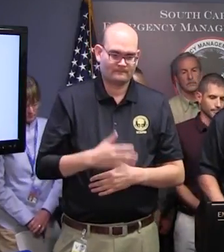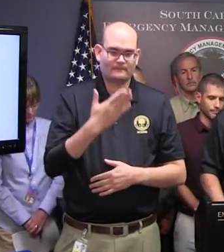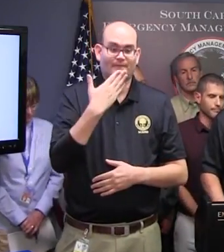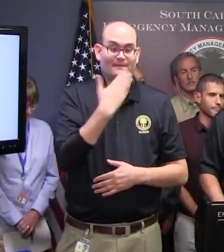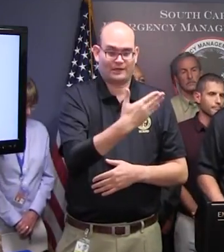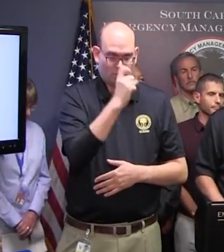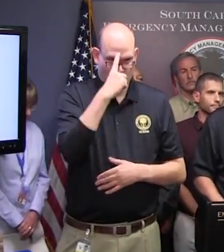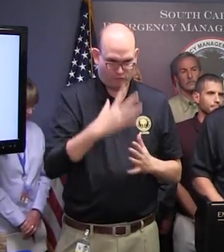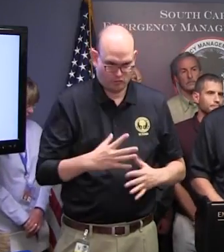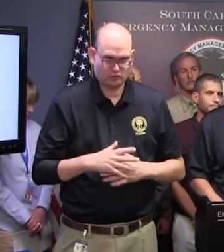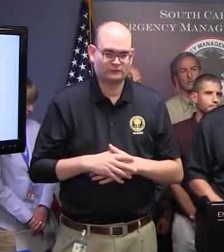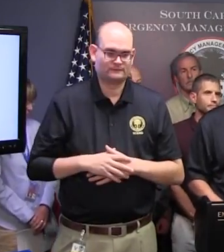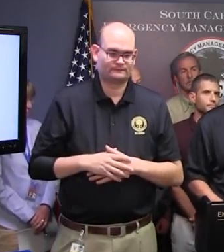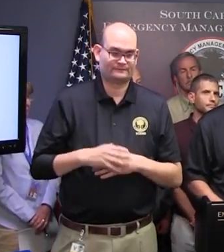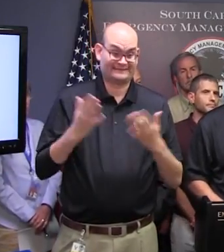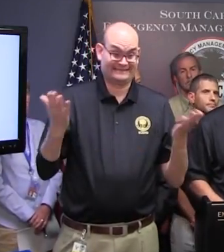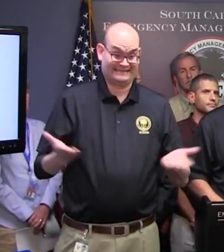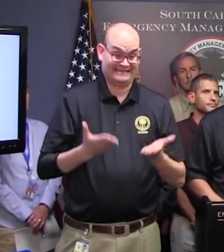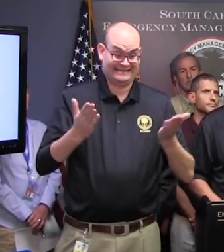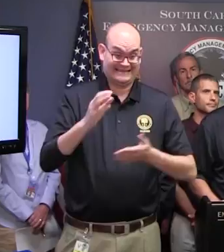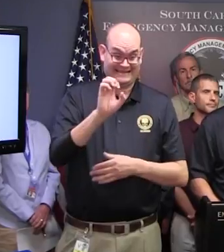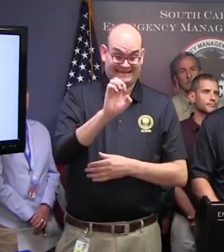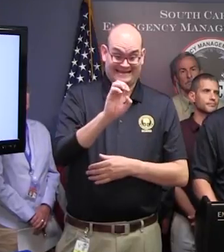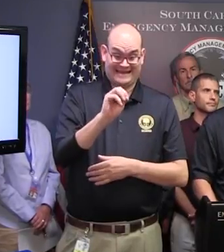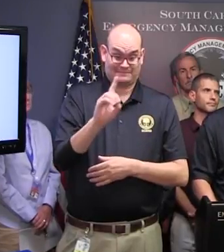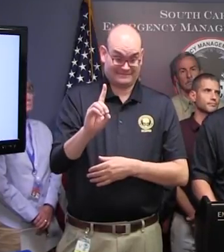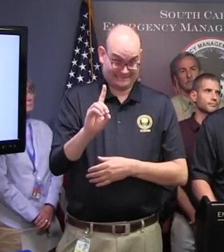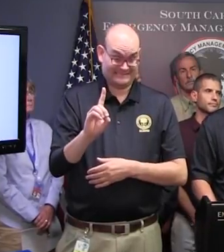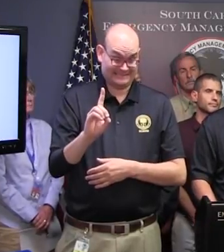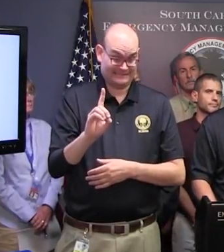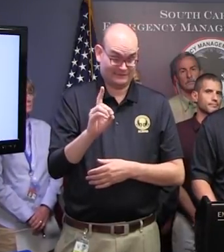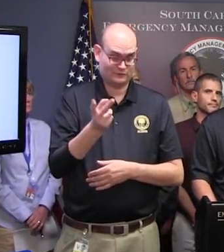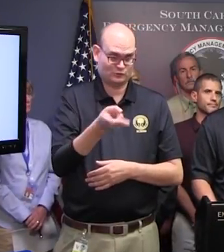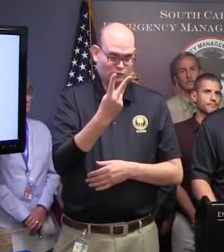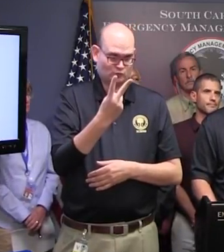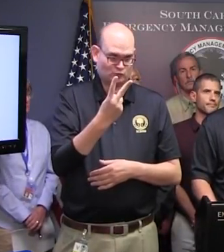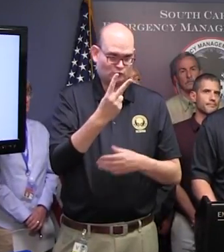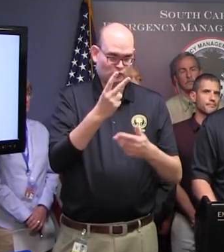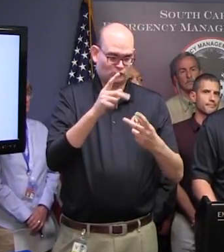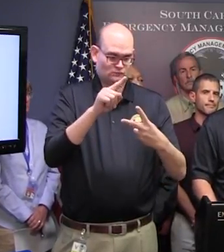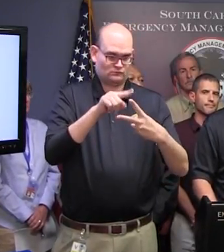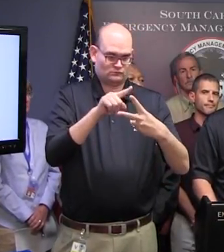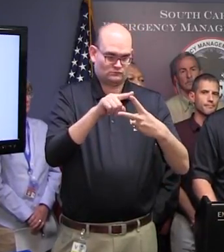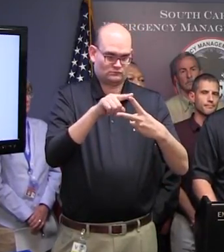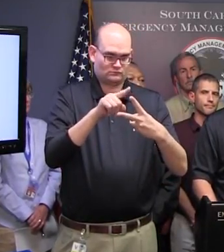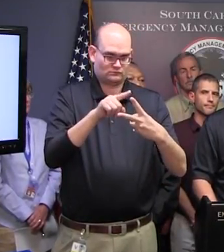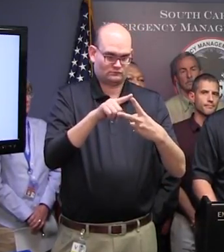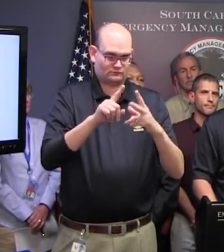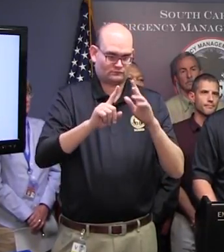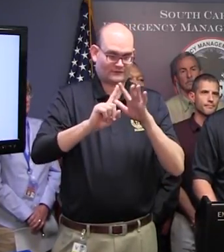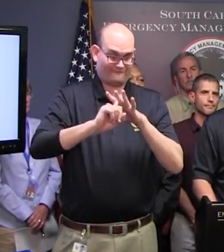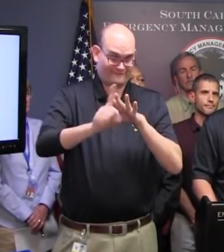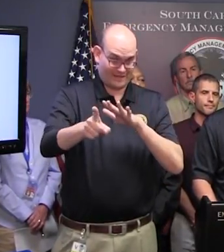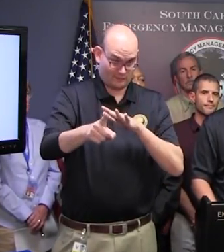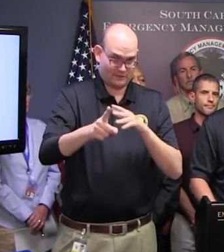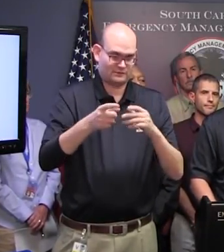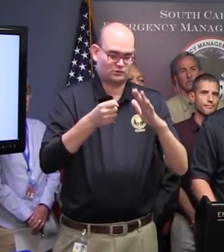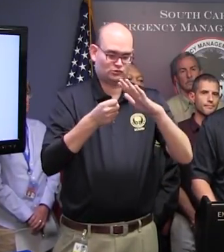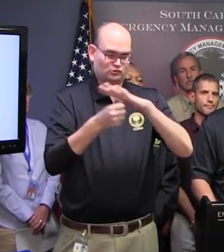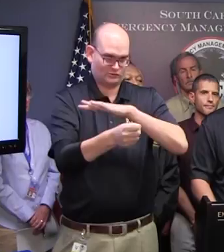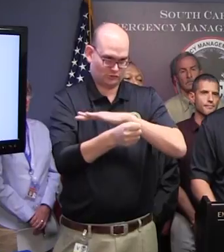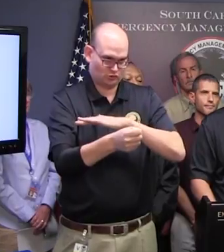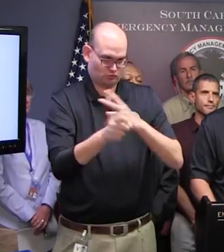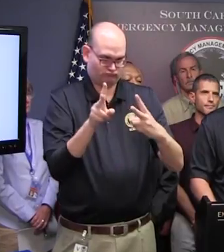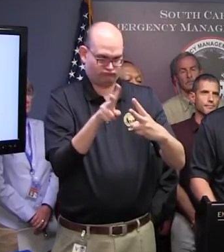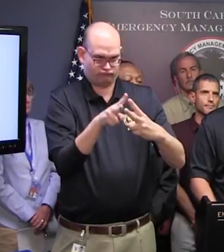Here at the State Emergency Operations Center, our two priorities right now. Number one is evacuation and sheltering operations, as the